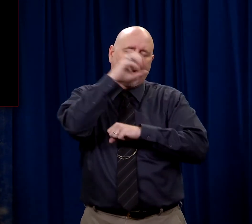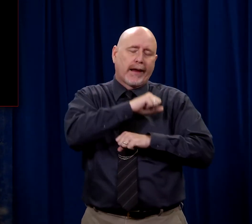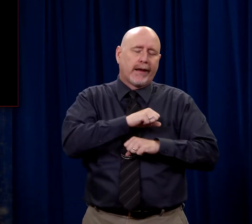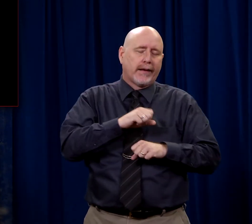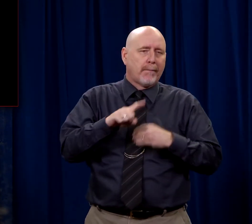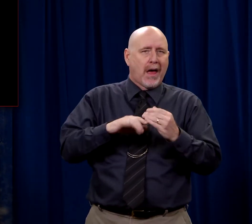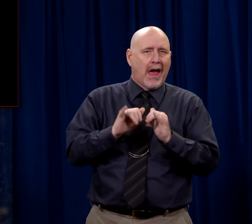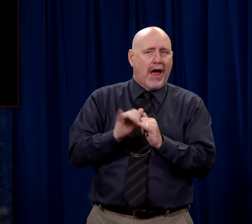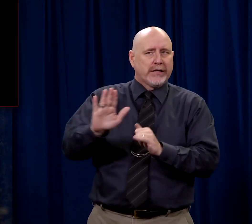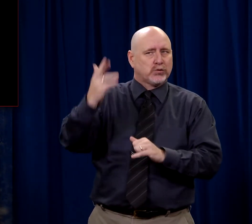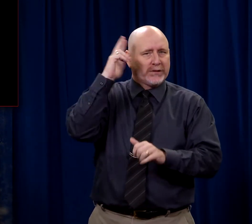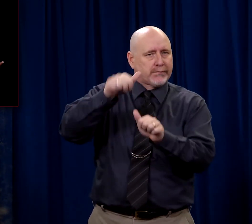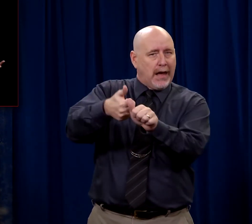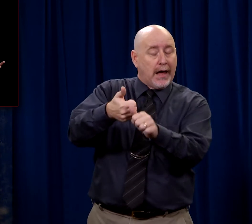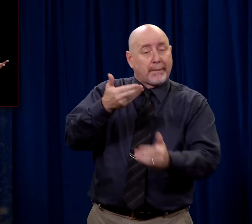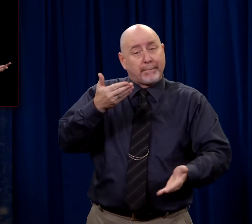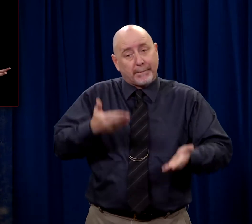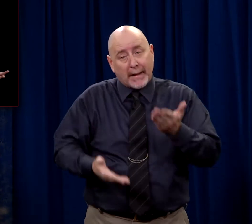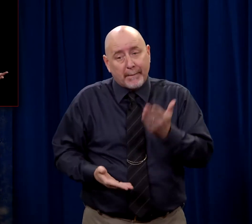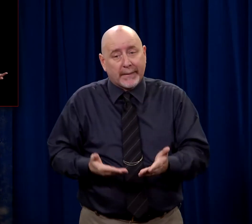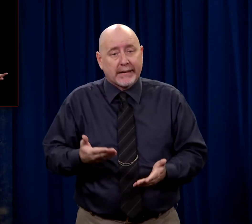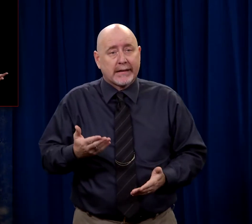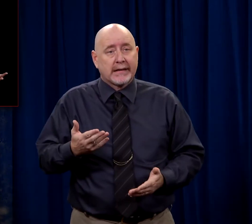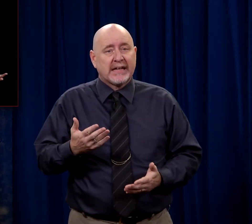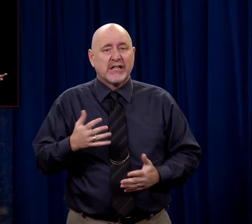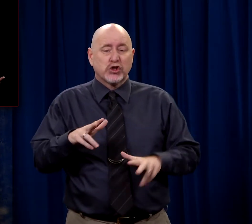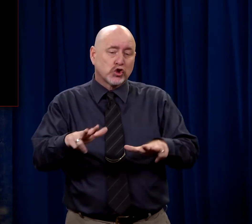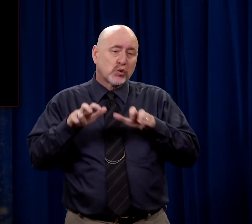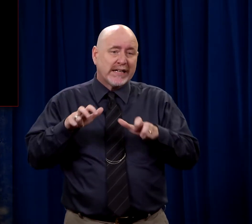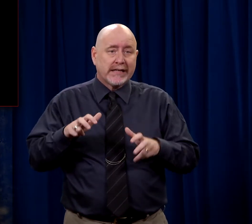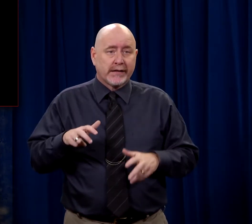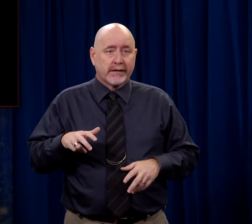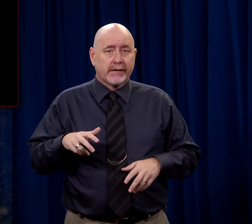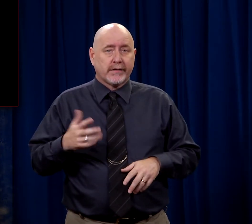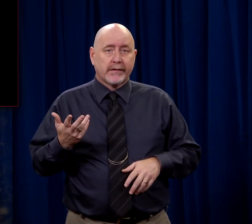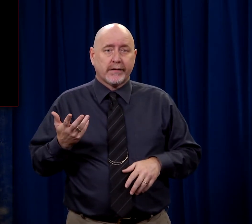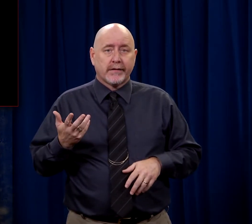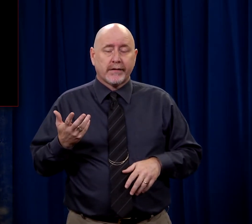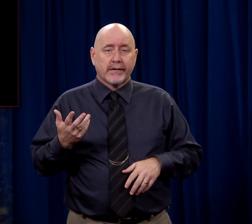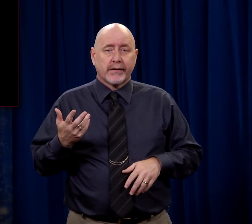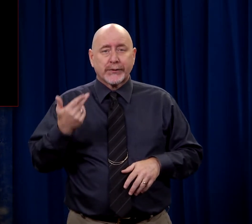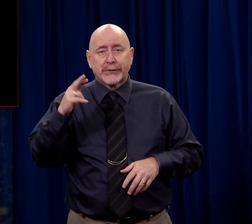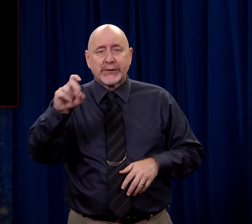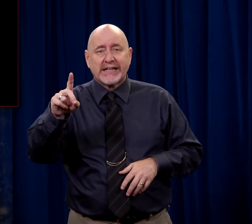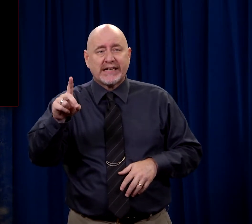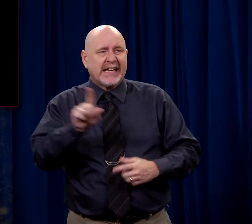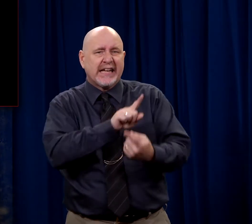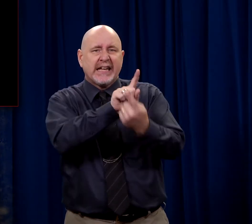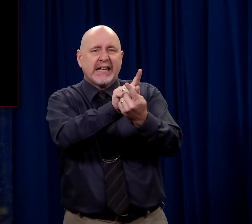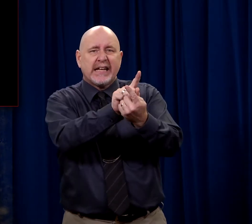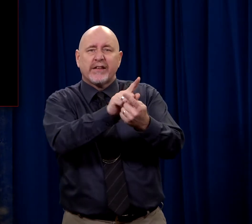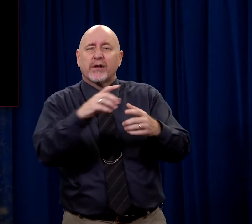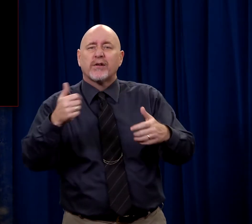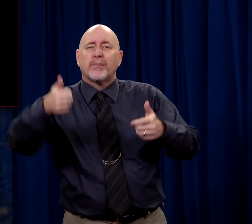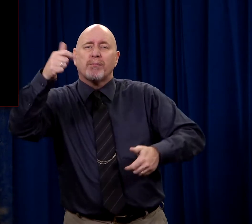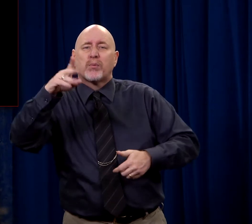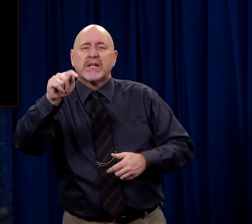about the motive. Maybe it was just plain greed. I mean after all he comes to the chief priests and he says,